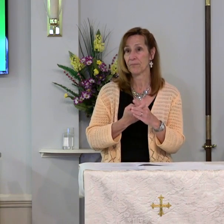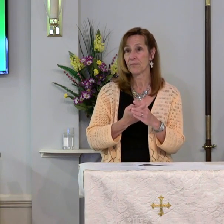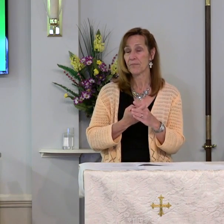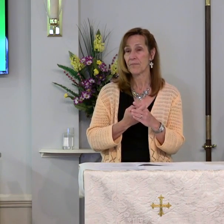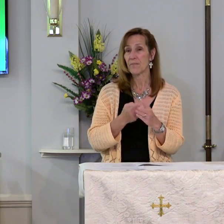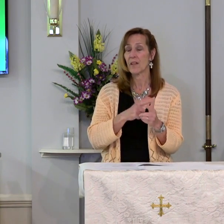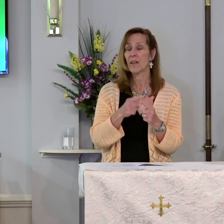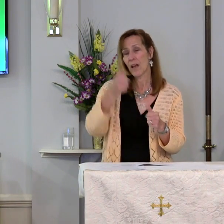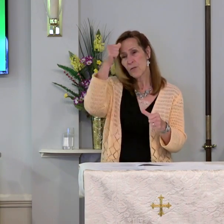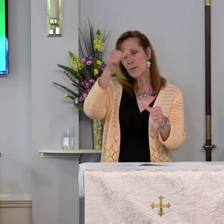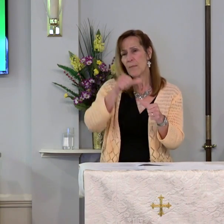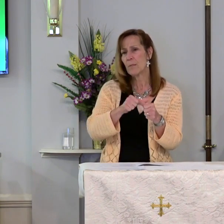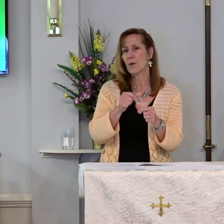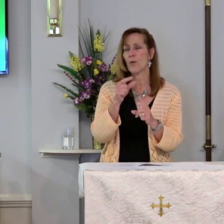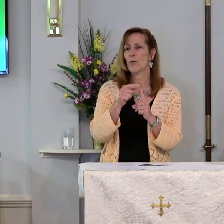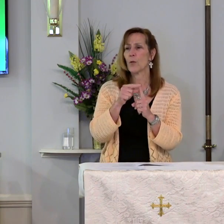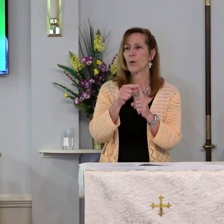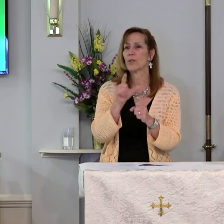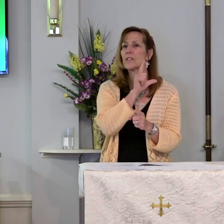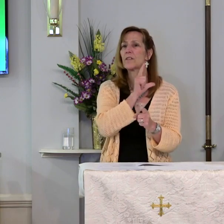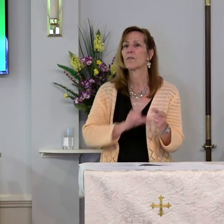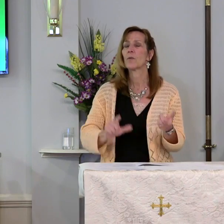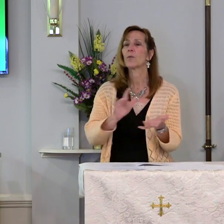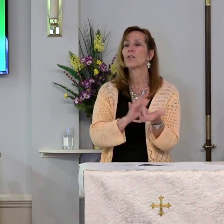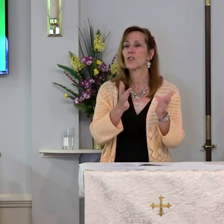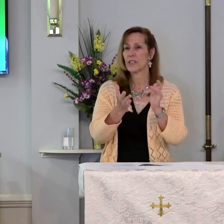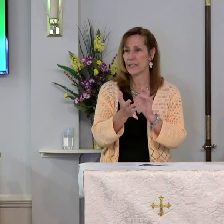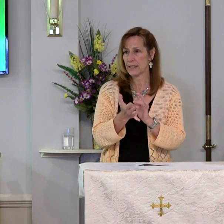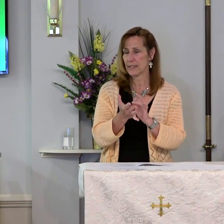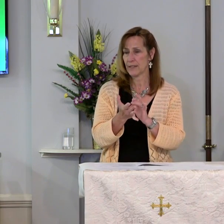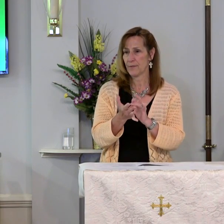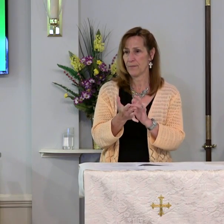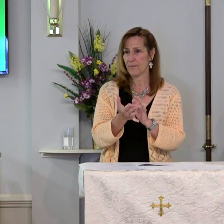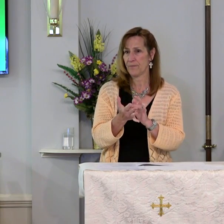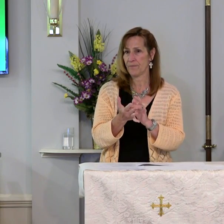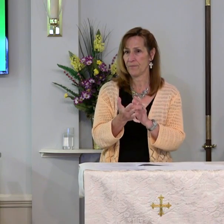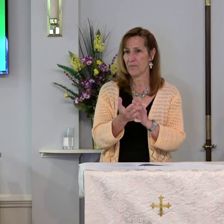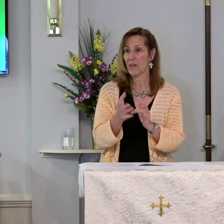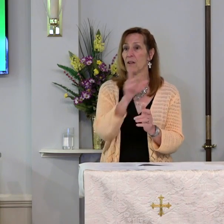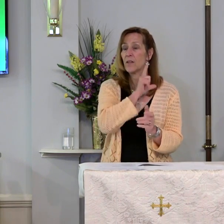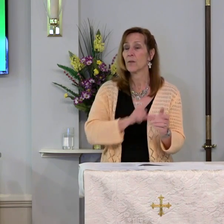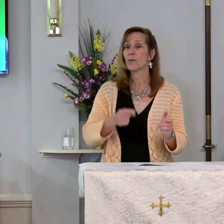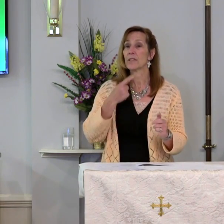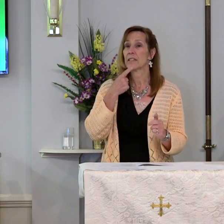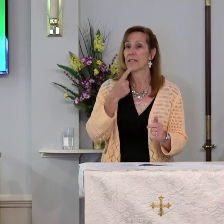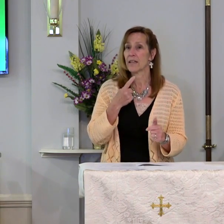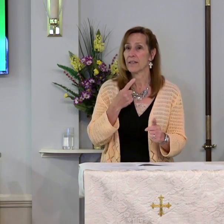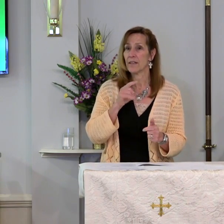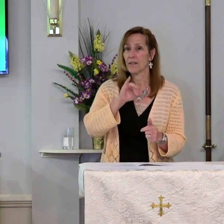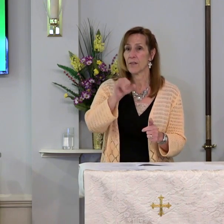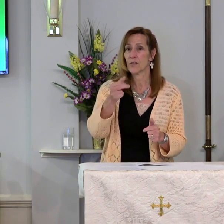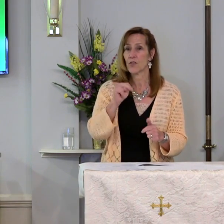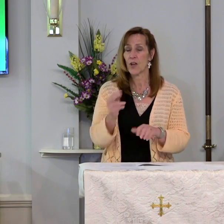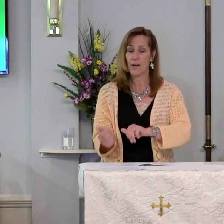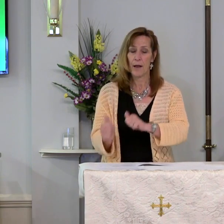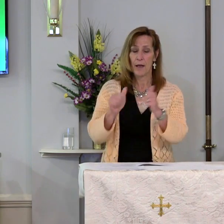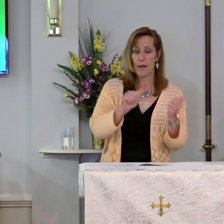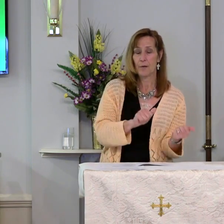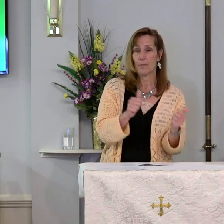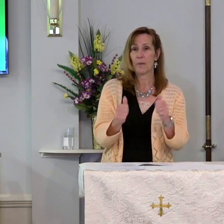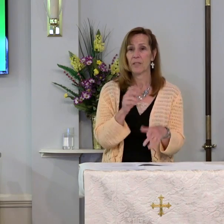Then I remembered the words of the Lord Jesus. The Lord said, John baptized